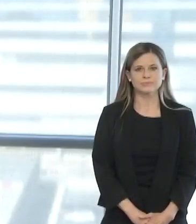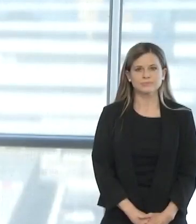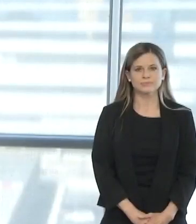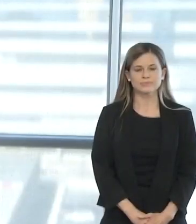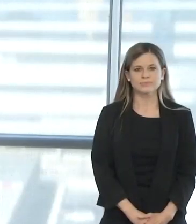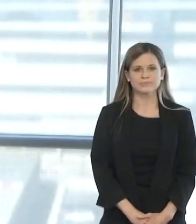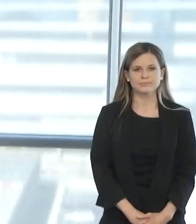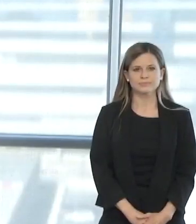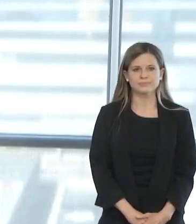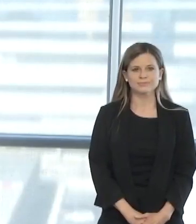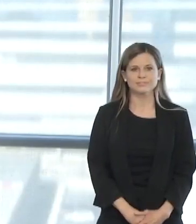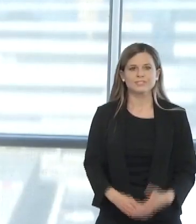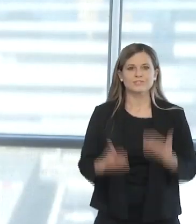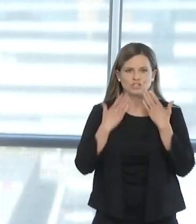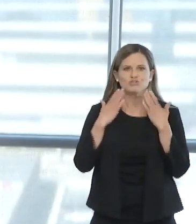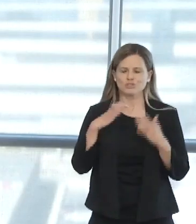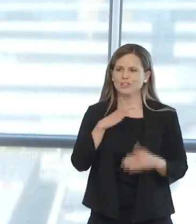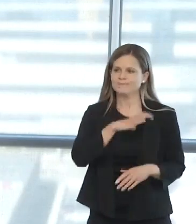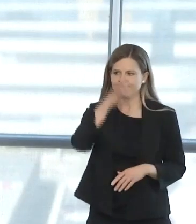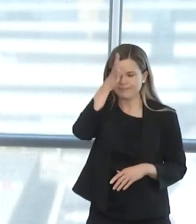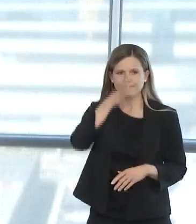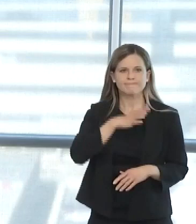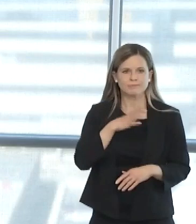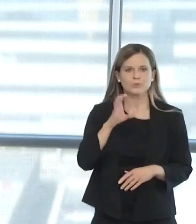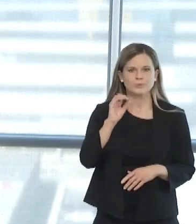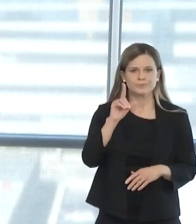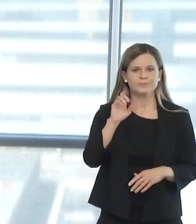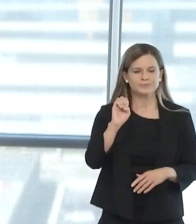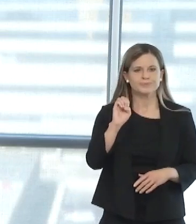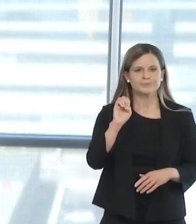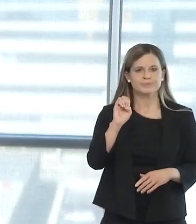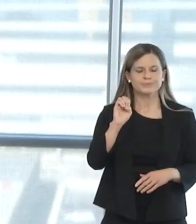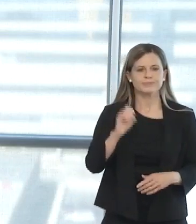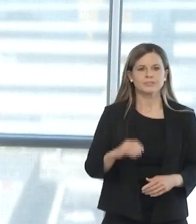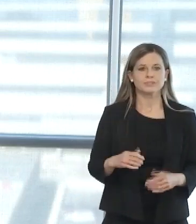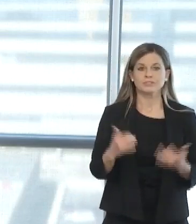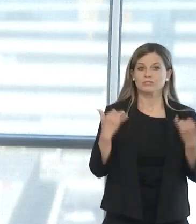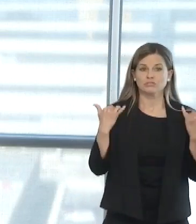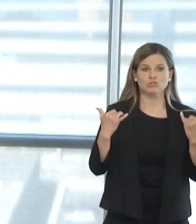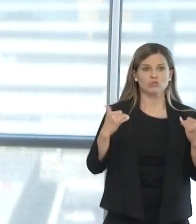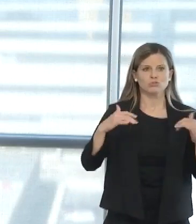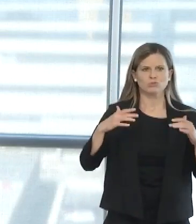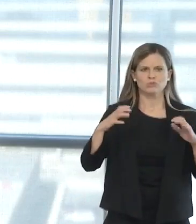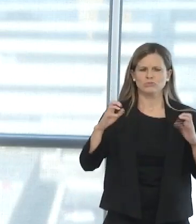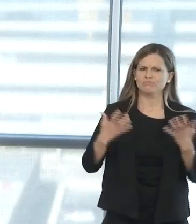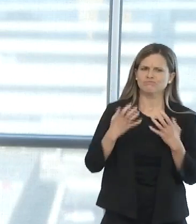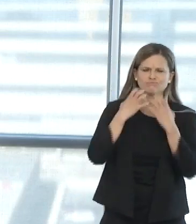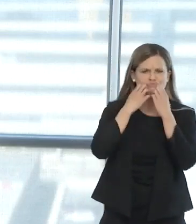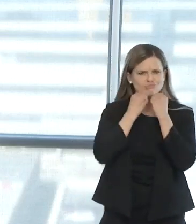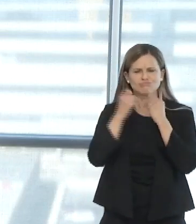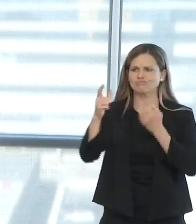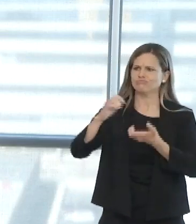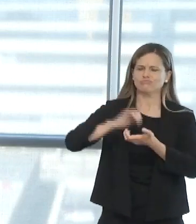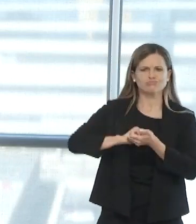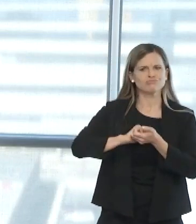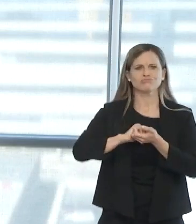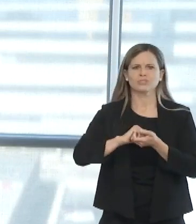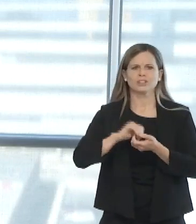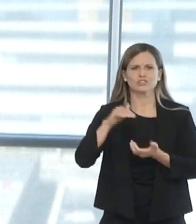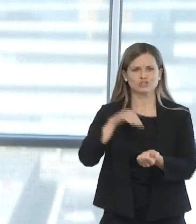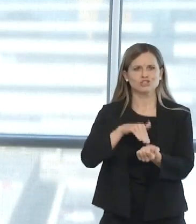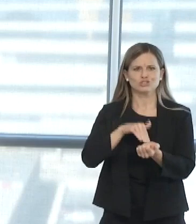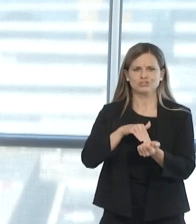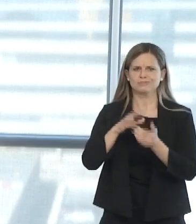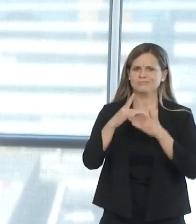Thank you. Thank you, Congressman Cole. I'd now like to introduce a valued partner and incredible physician leader, Dr. John